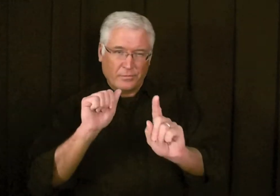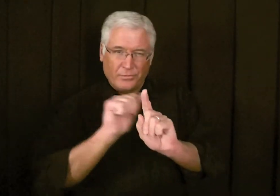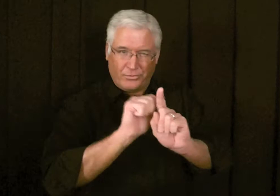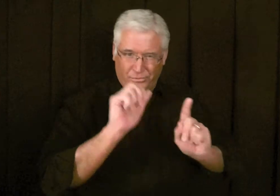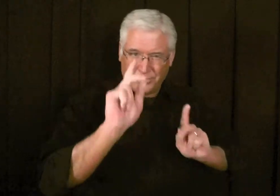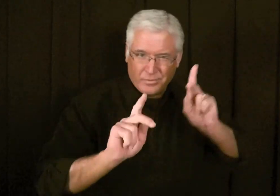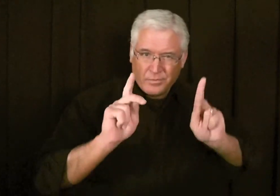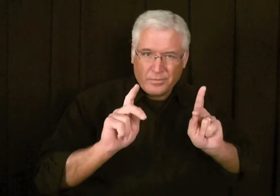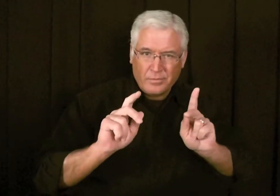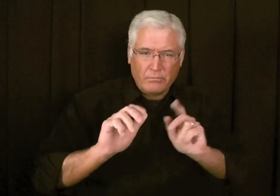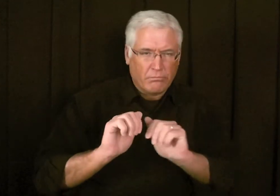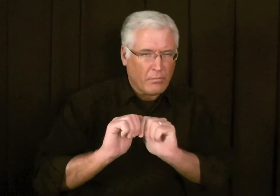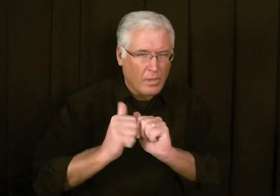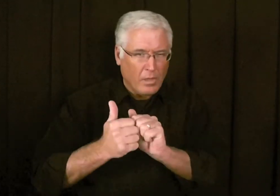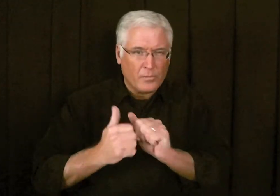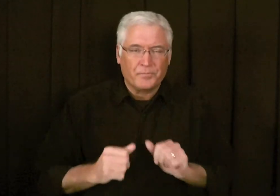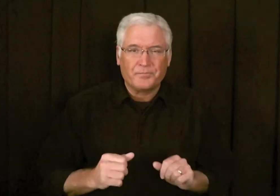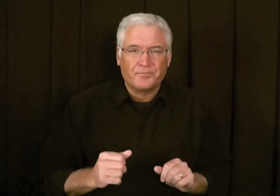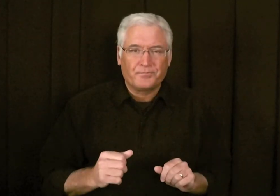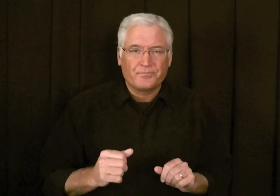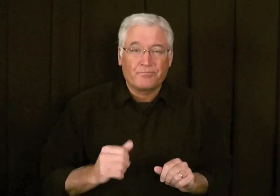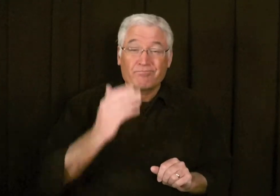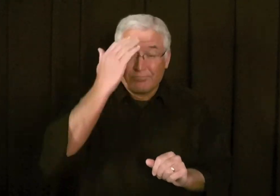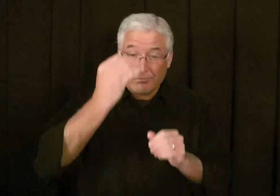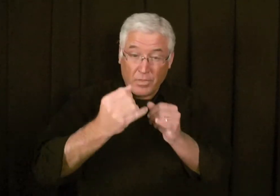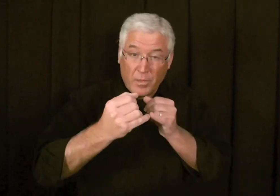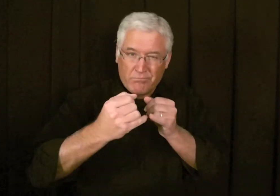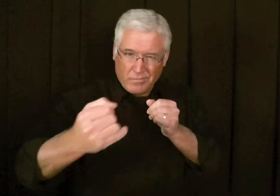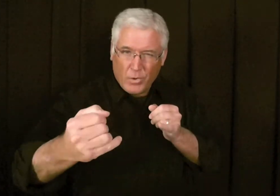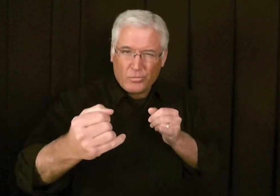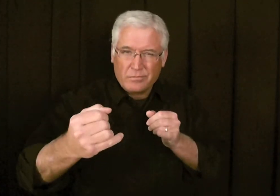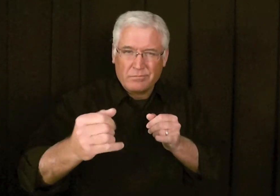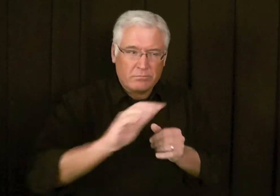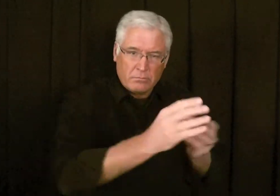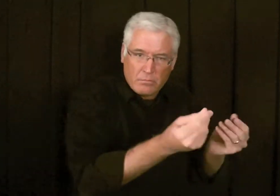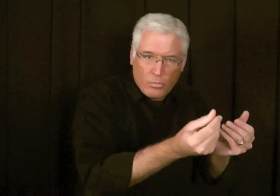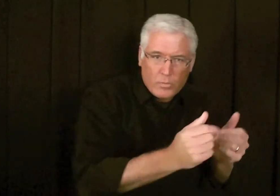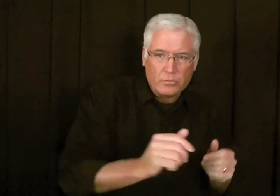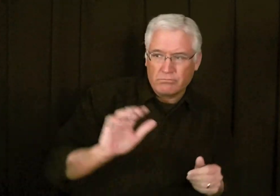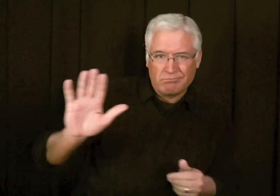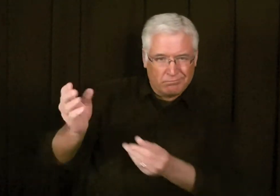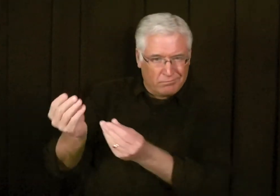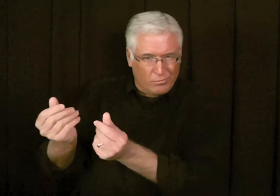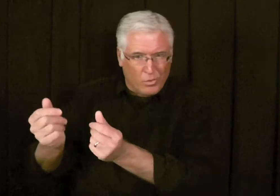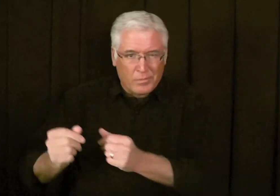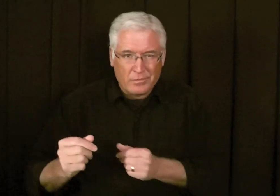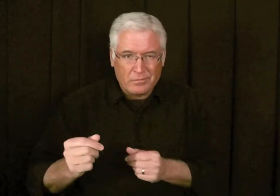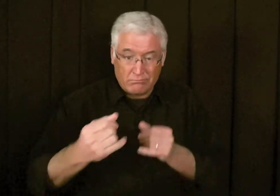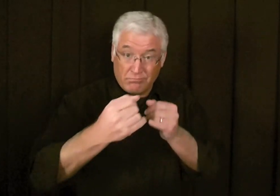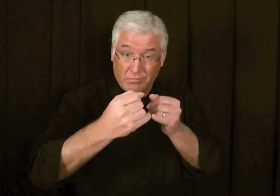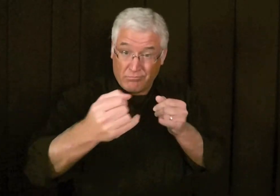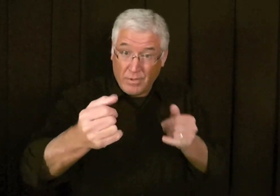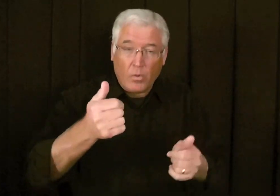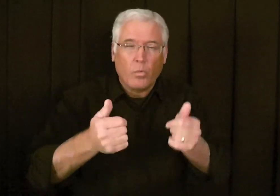Now, some of these people, they deceived others. Well, how did they do that? What they did, you know, the boundary lines, like the